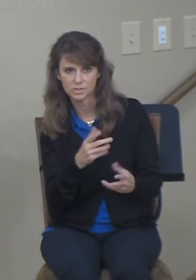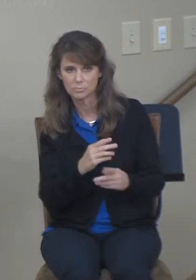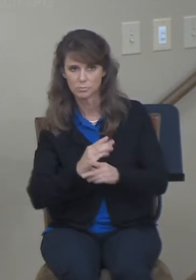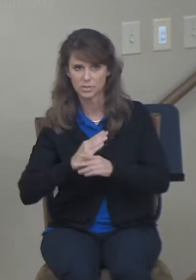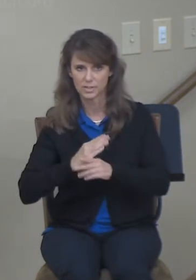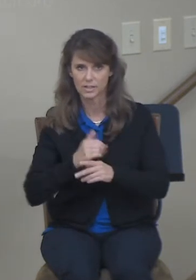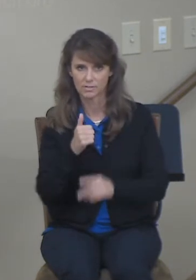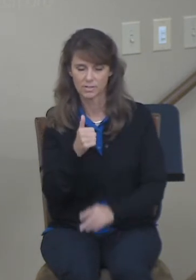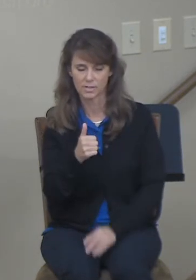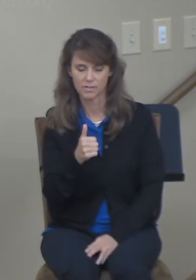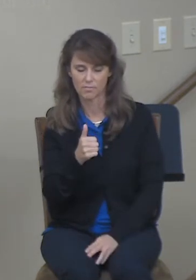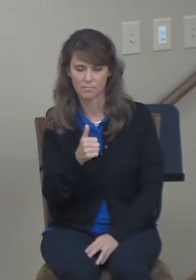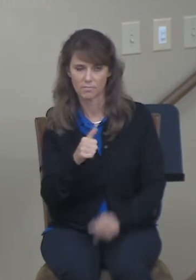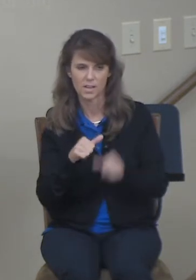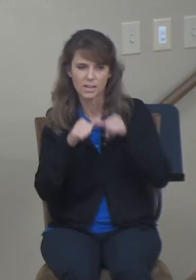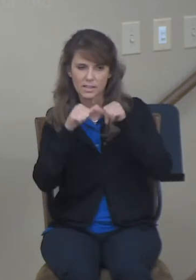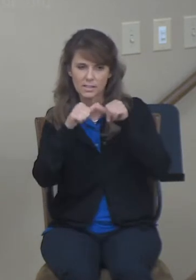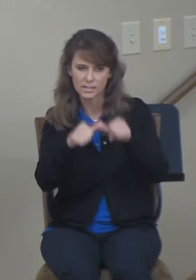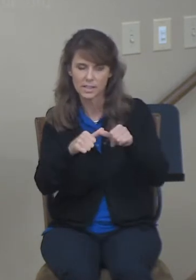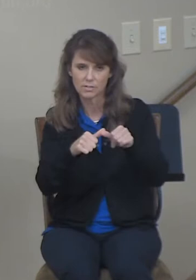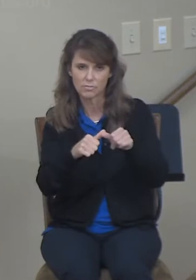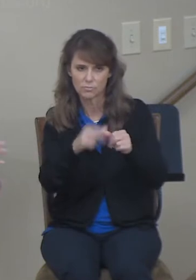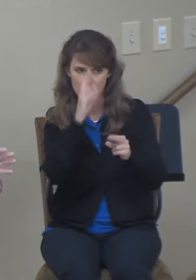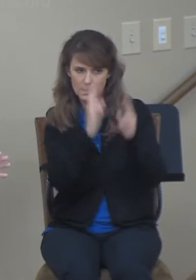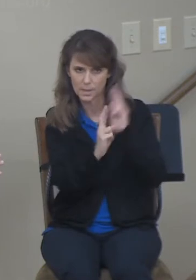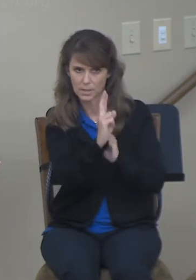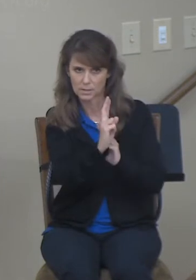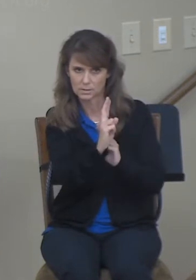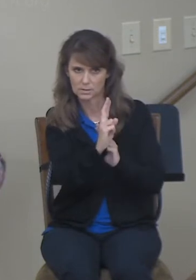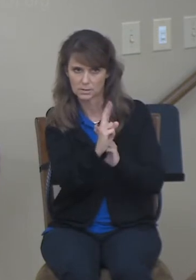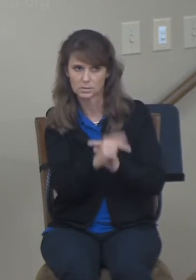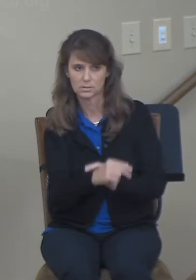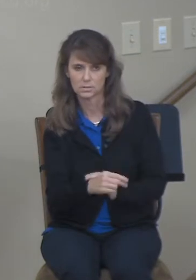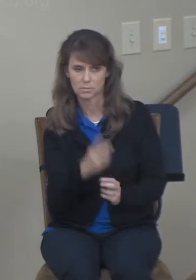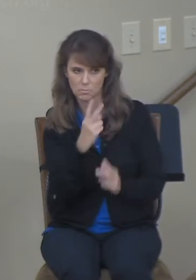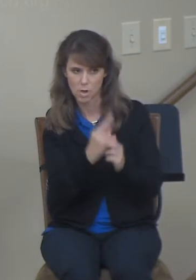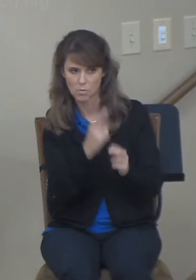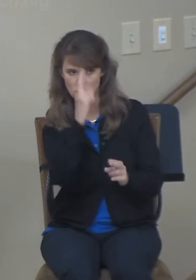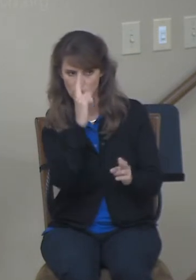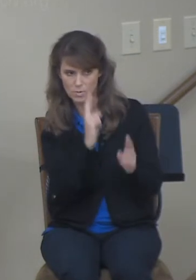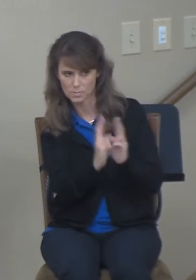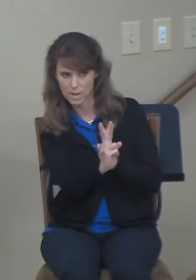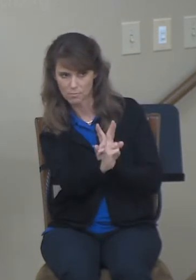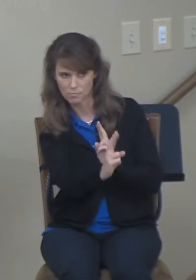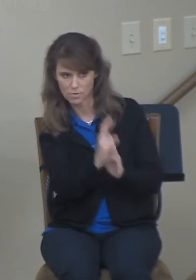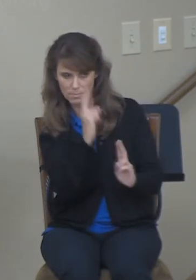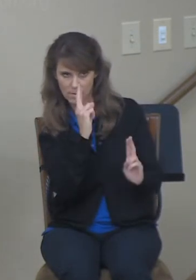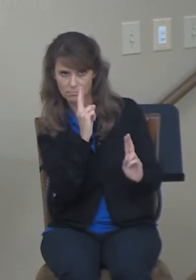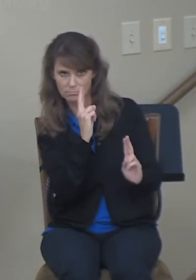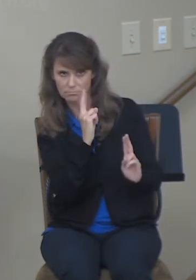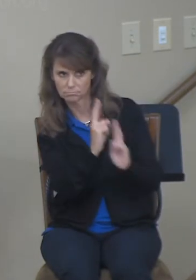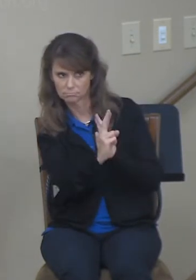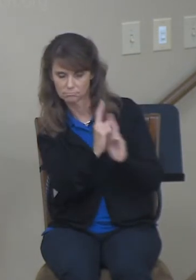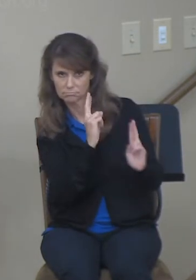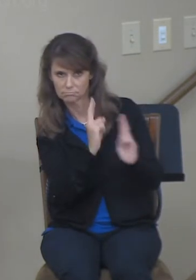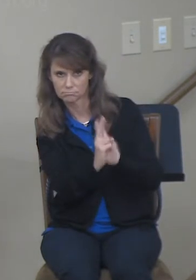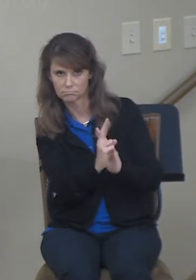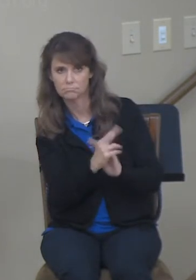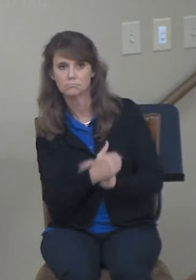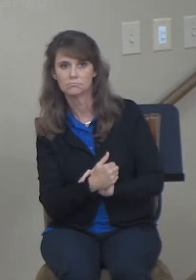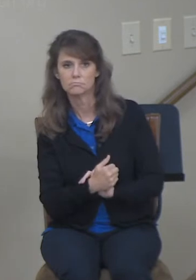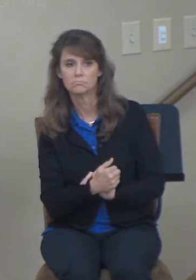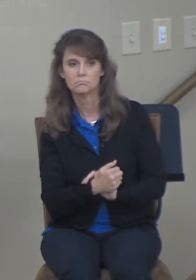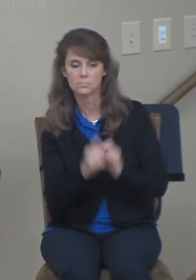their integrity through the midnight hours where no one was looking, even though they were at the end of the grain bins. They maintained